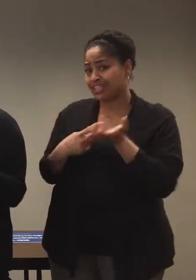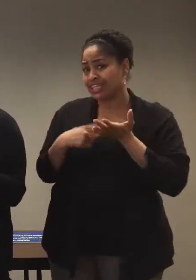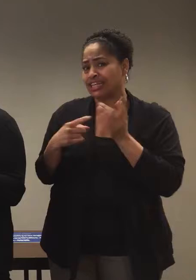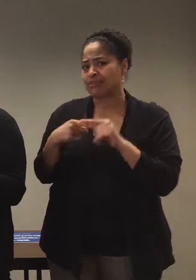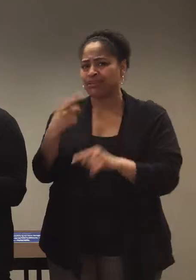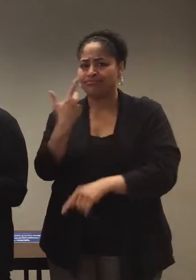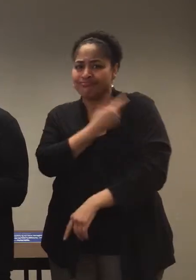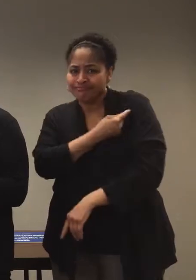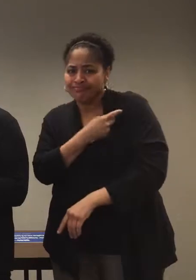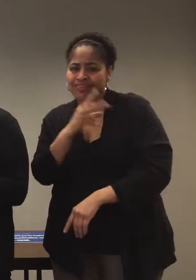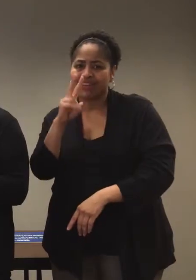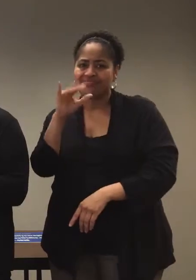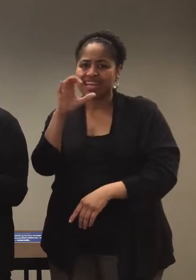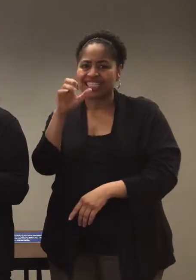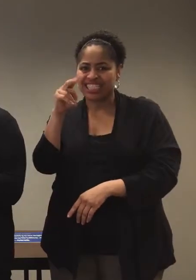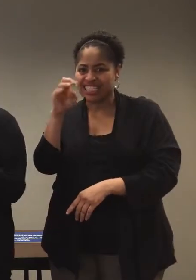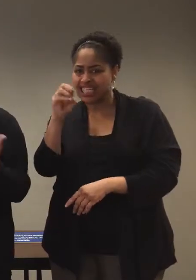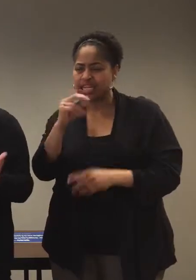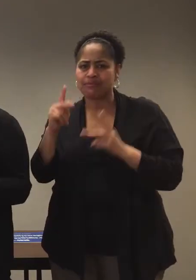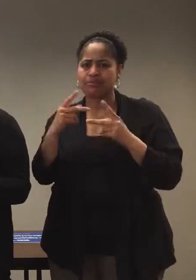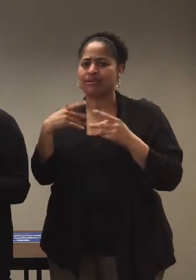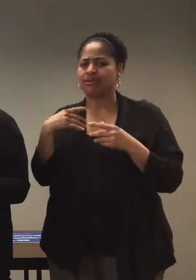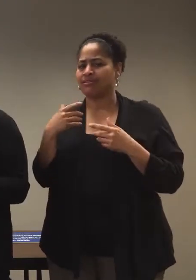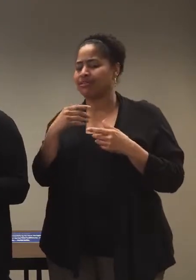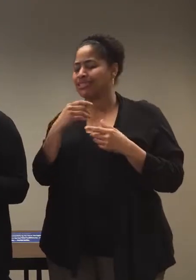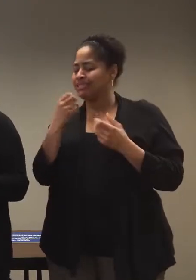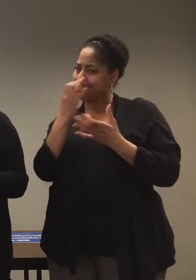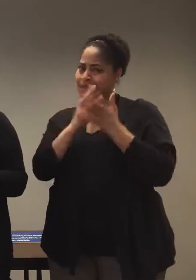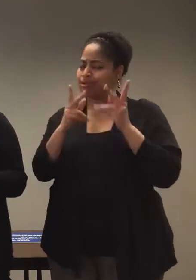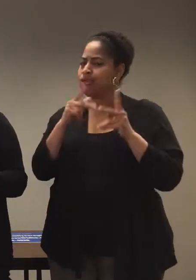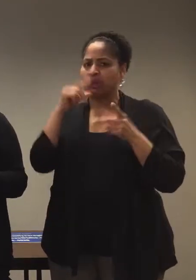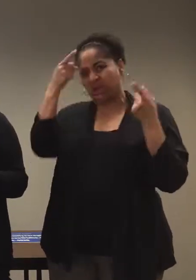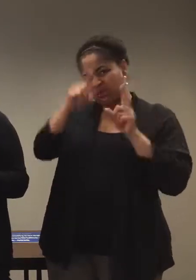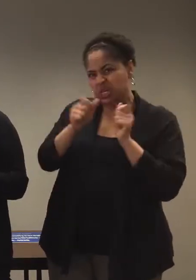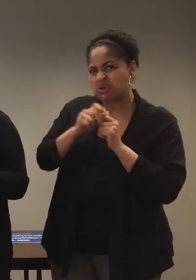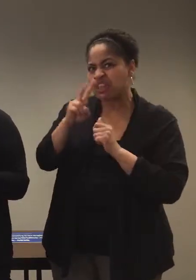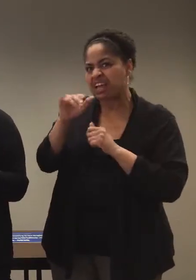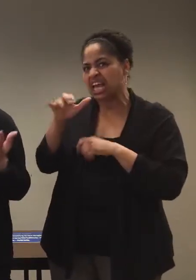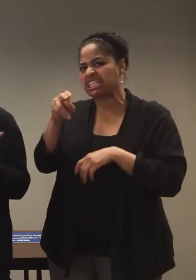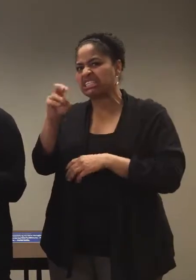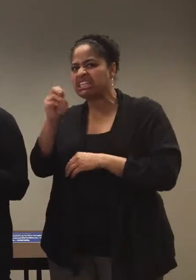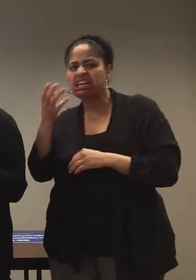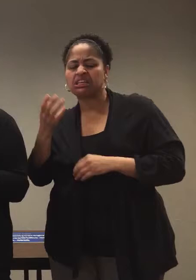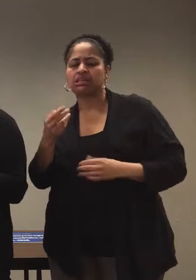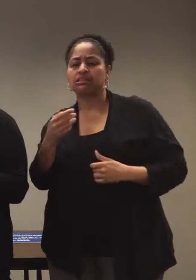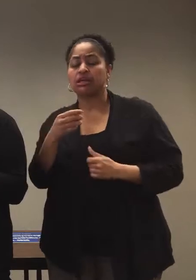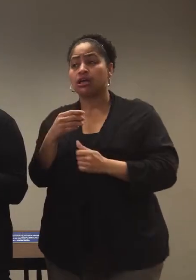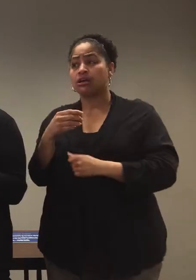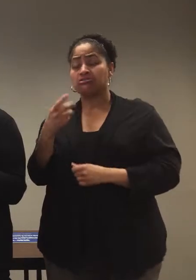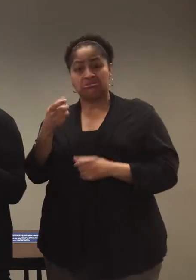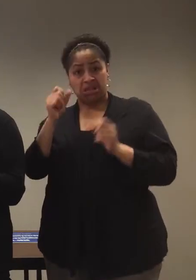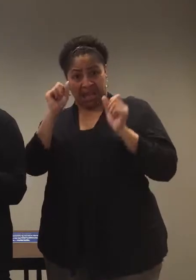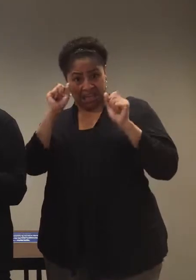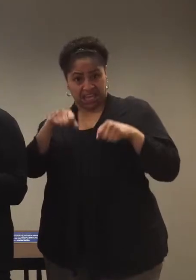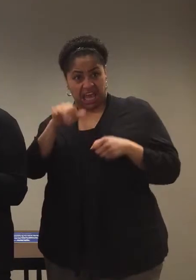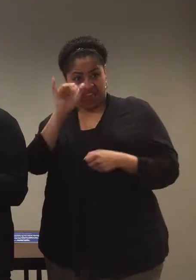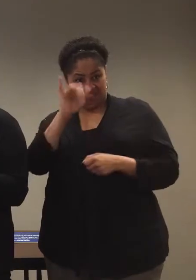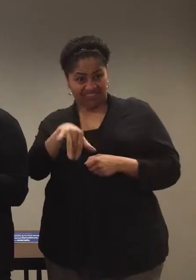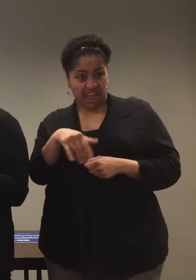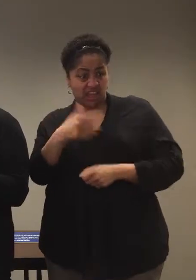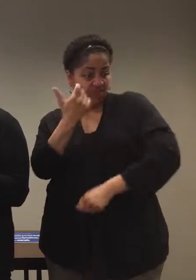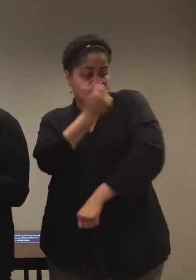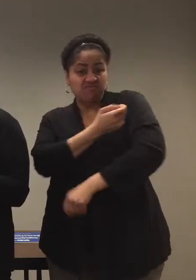vaccines and and people have a lot of controversy around them, but can the Hepatitis A vaccine give me